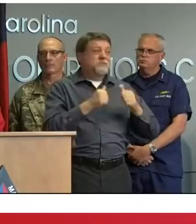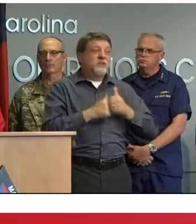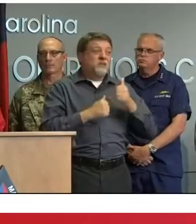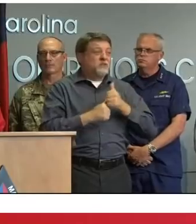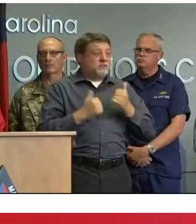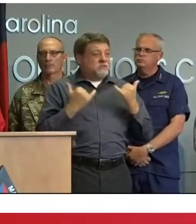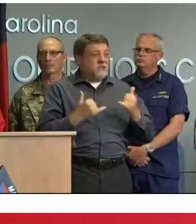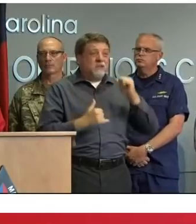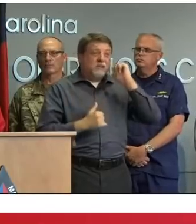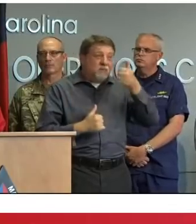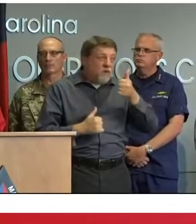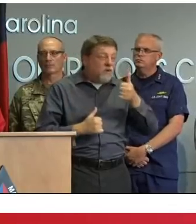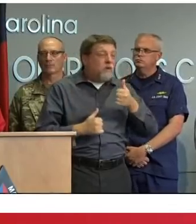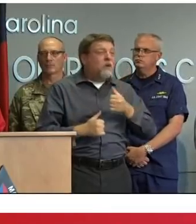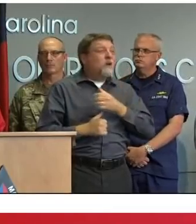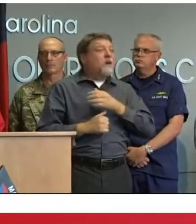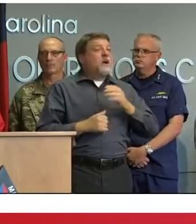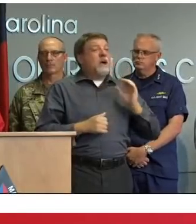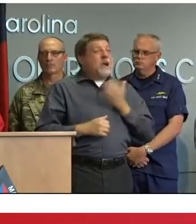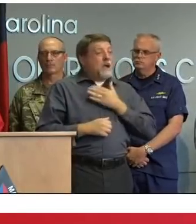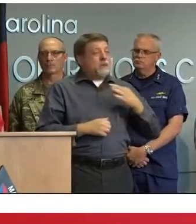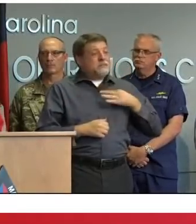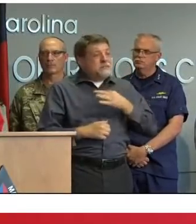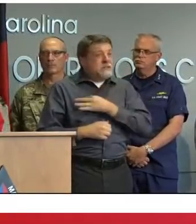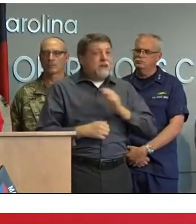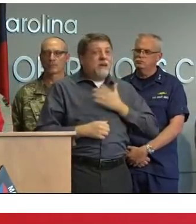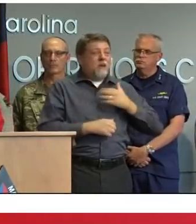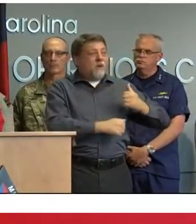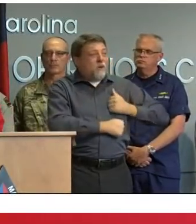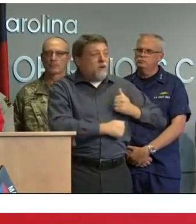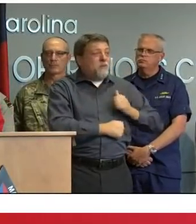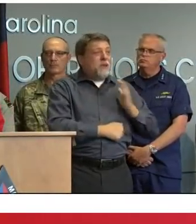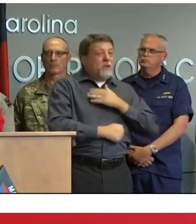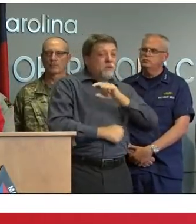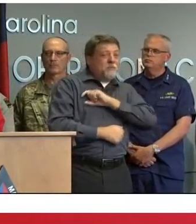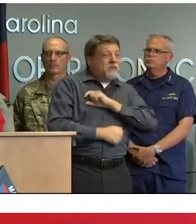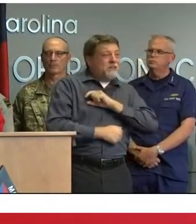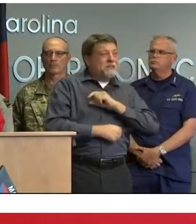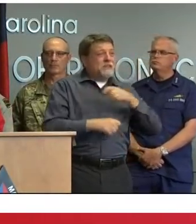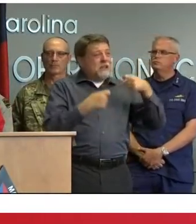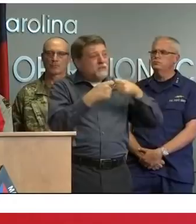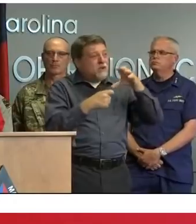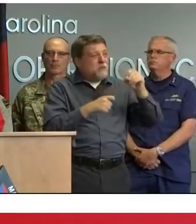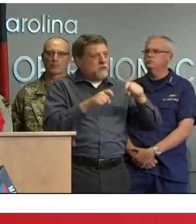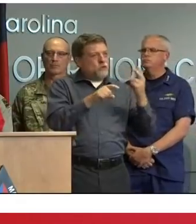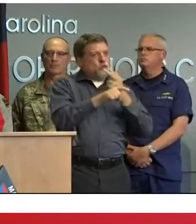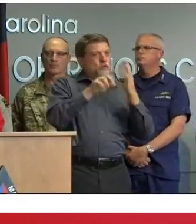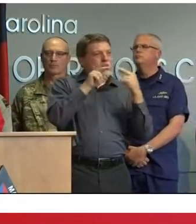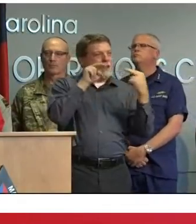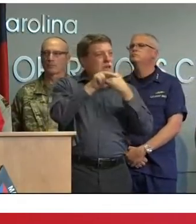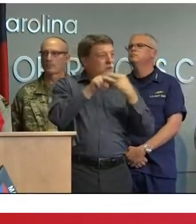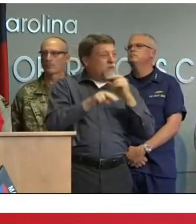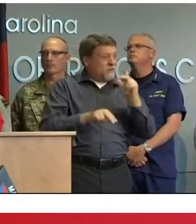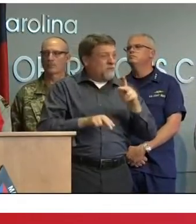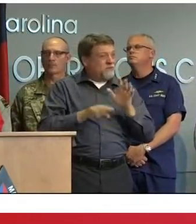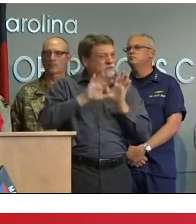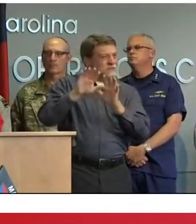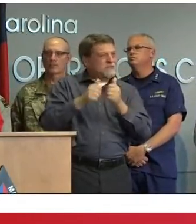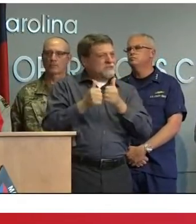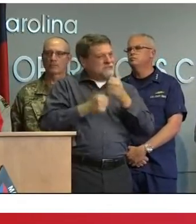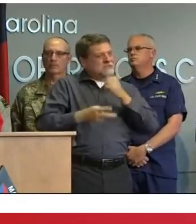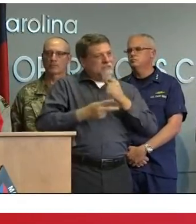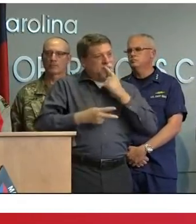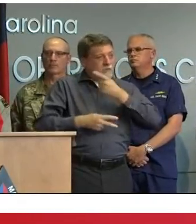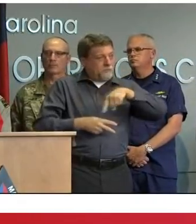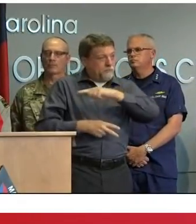support the movements as necessary in the rest of the state as weather moves into the mountains be particularly uh